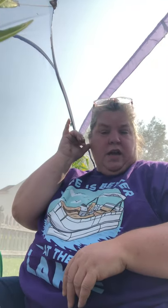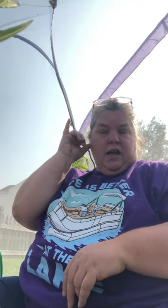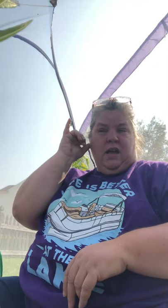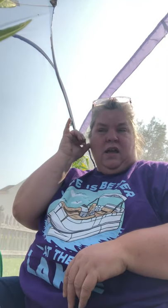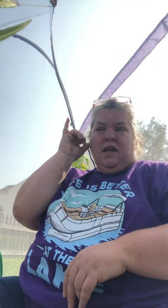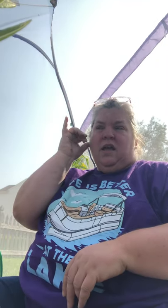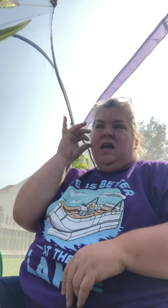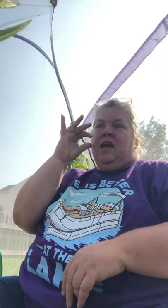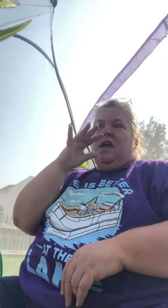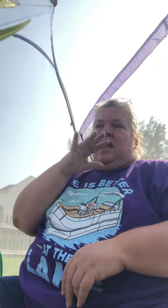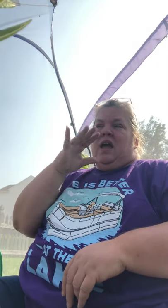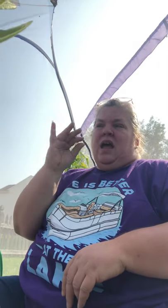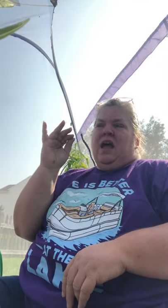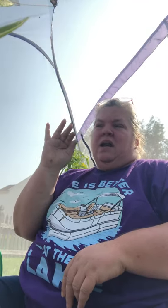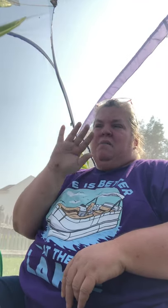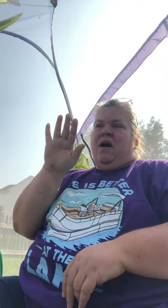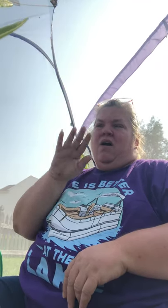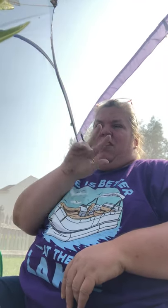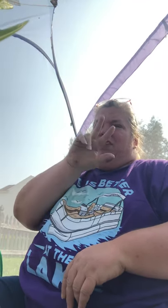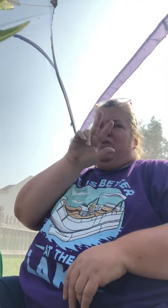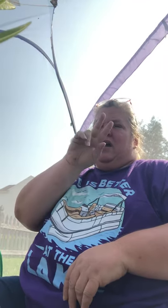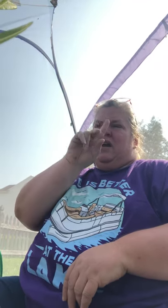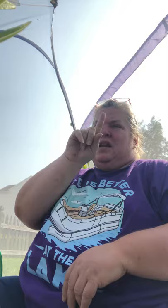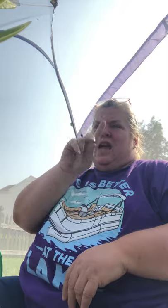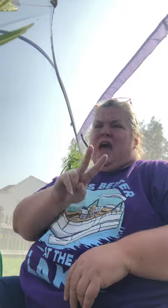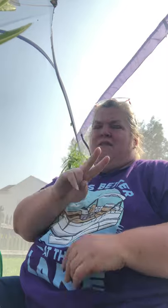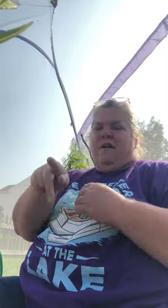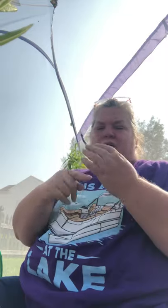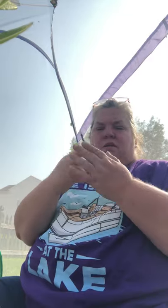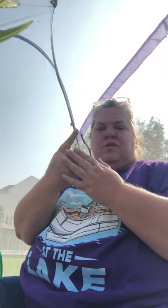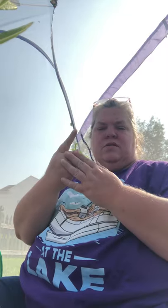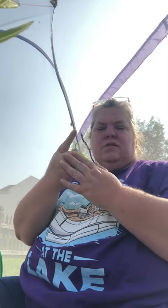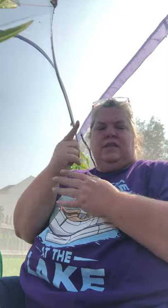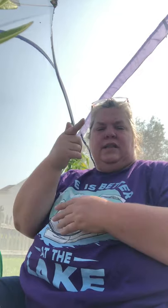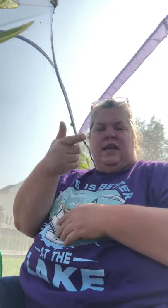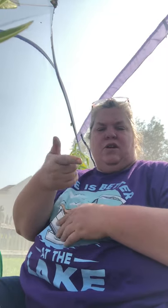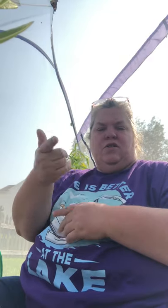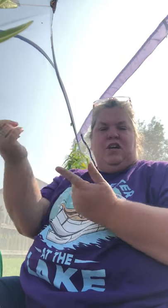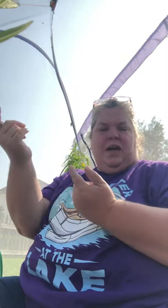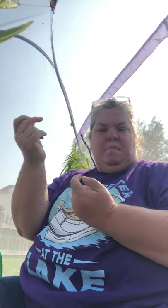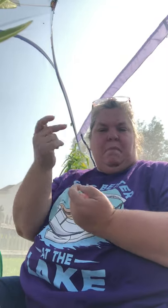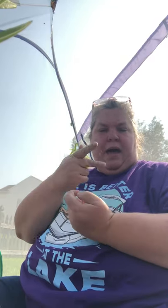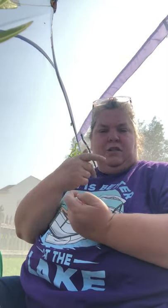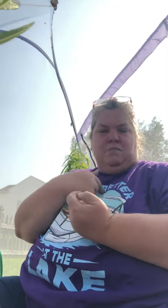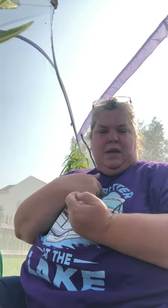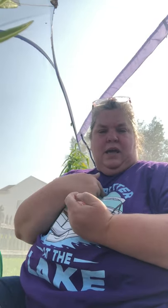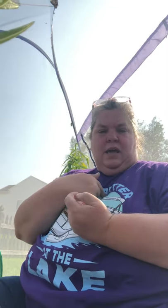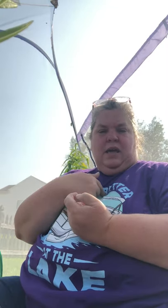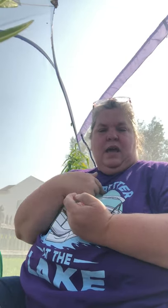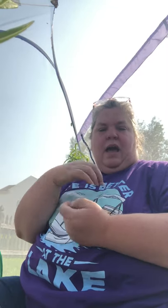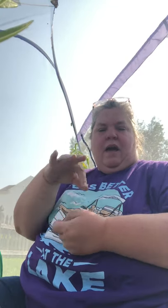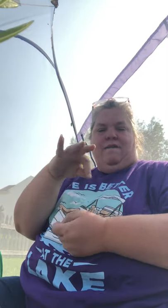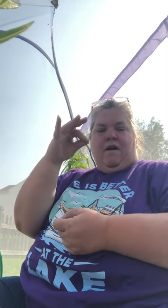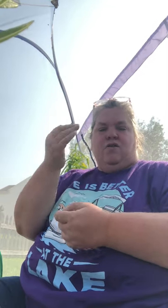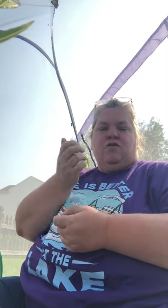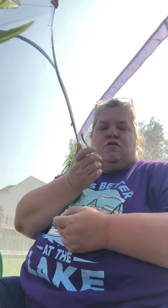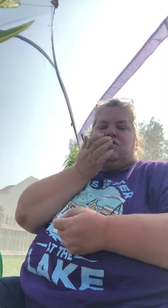and about three and a half hours later she came back to me I found her in the